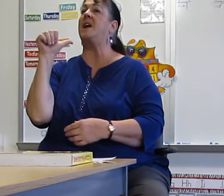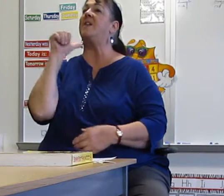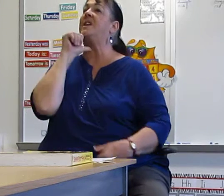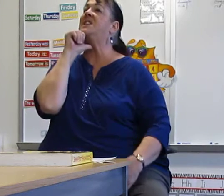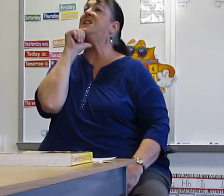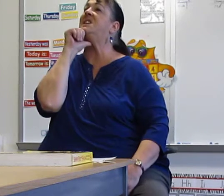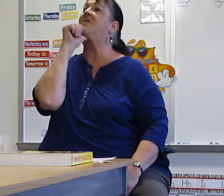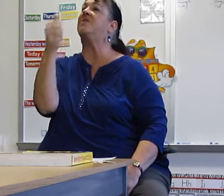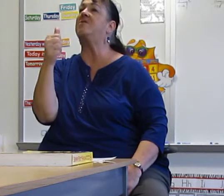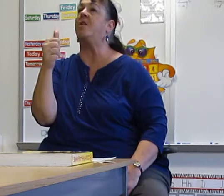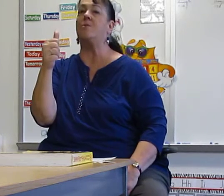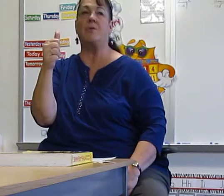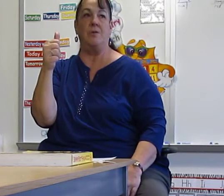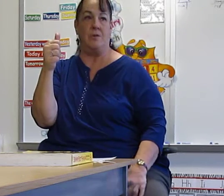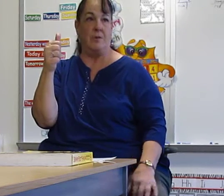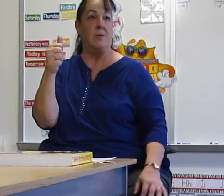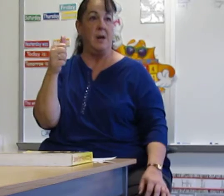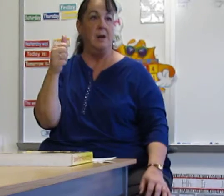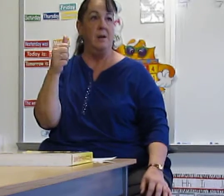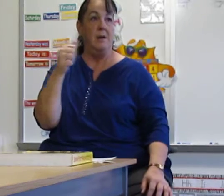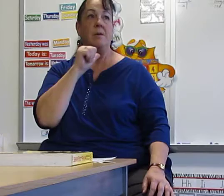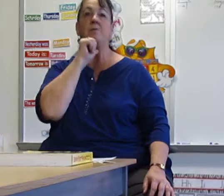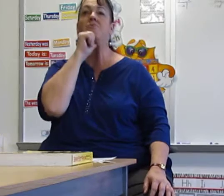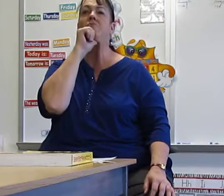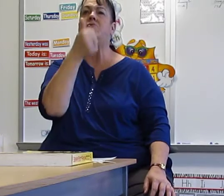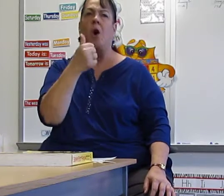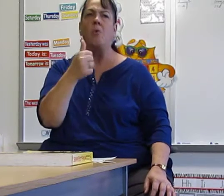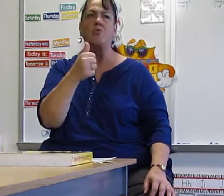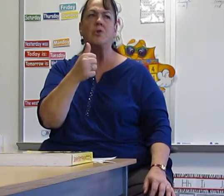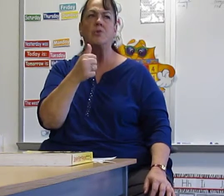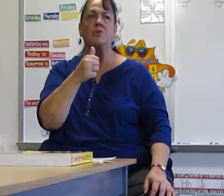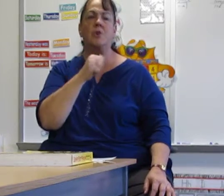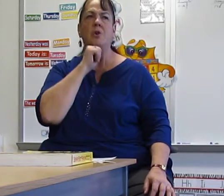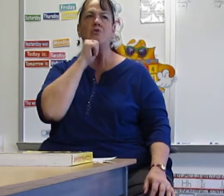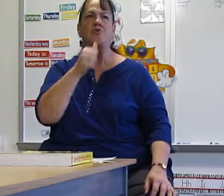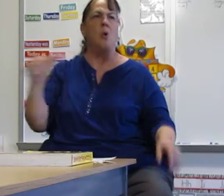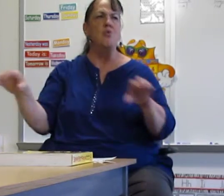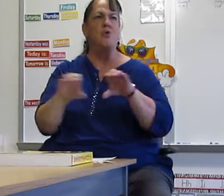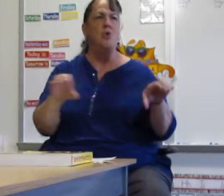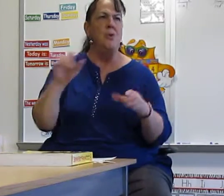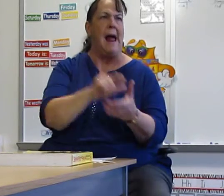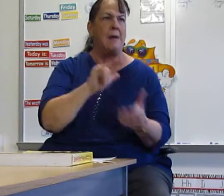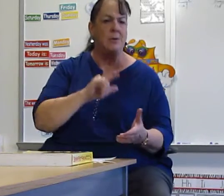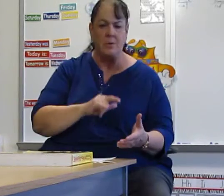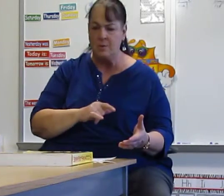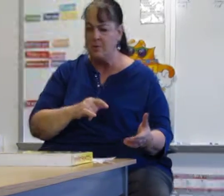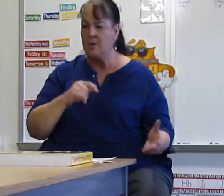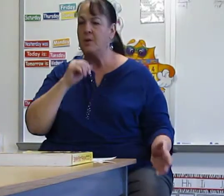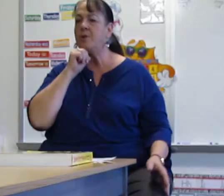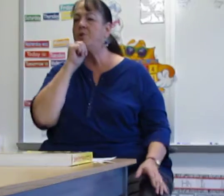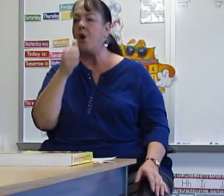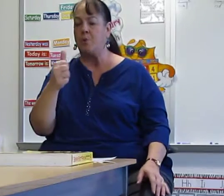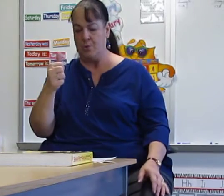kind of extended for don't. Don't. Don't. that. Don't.